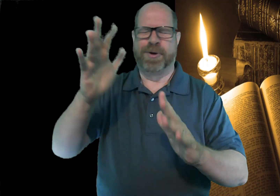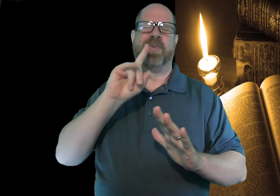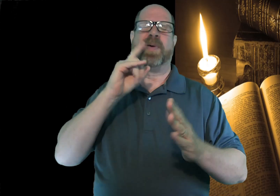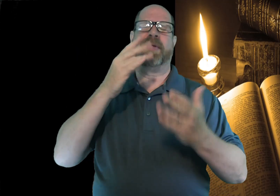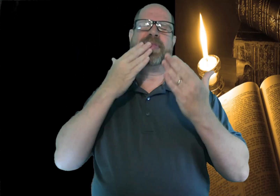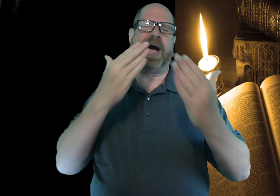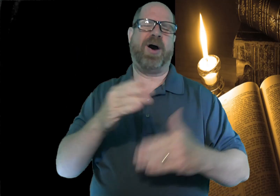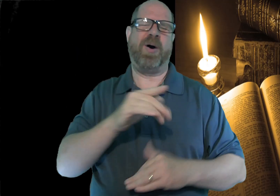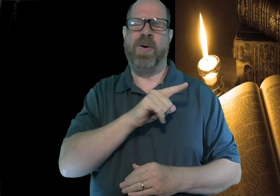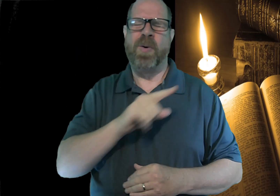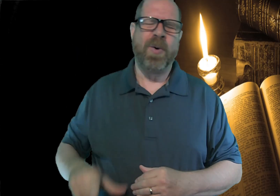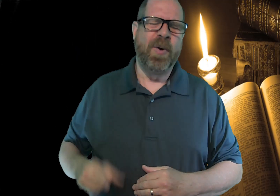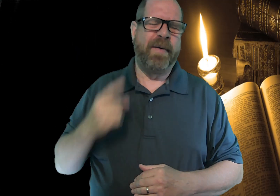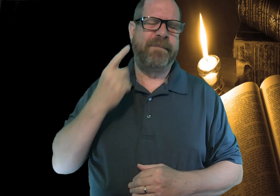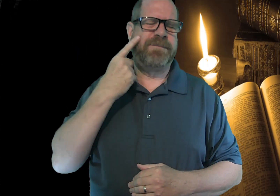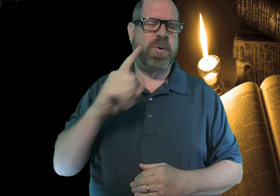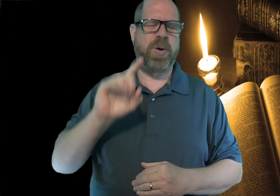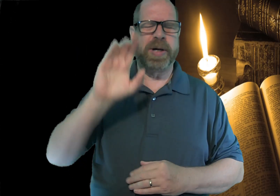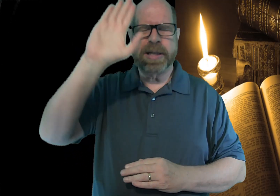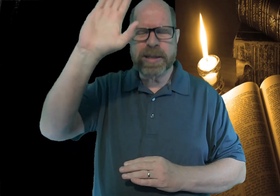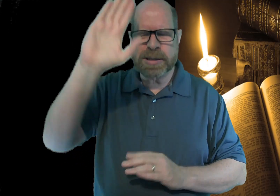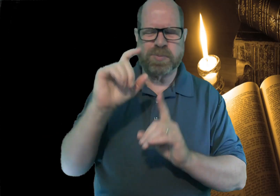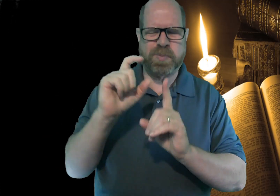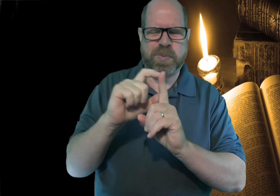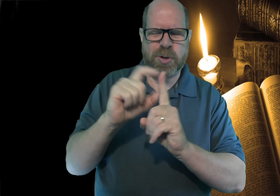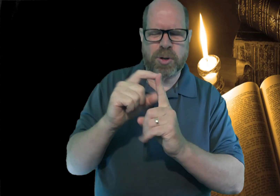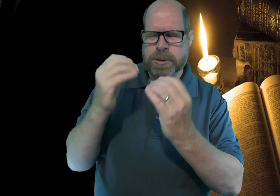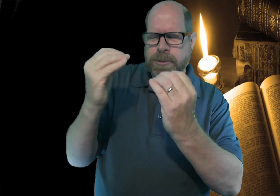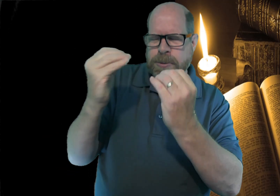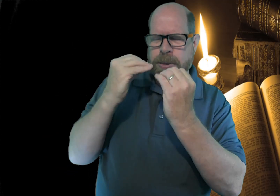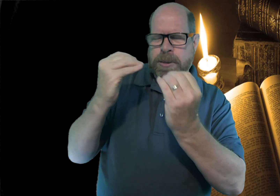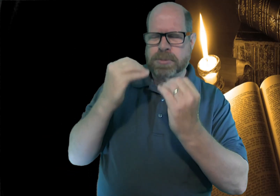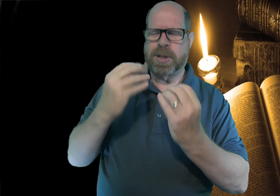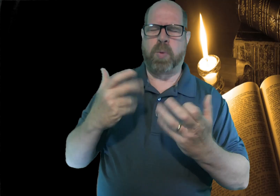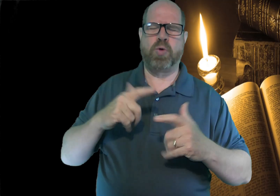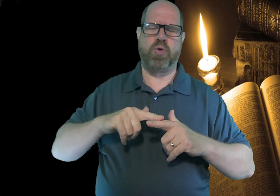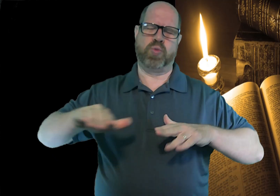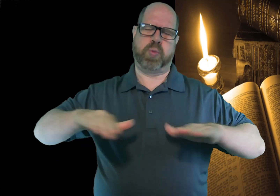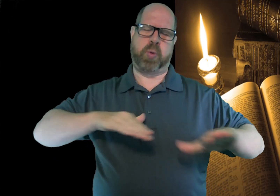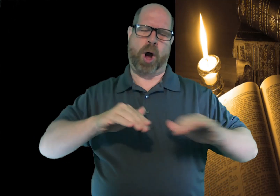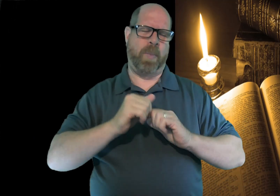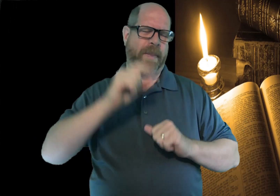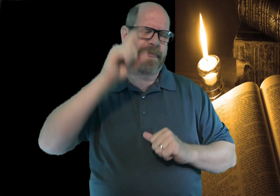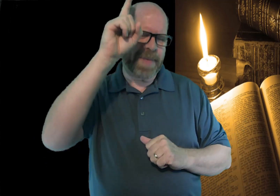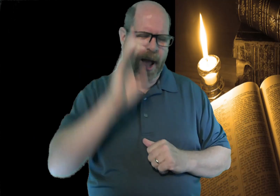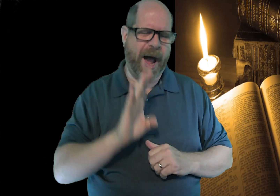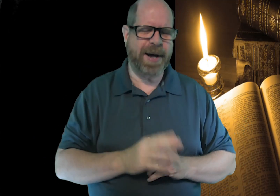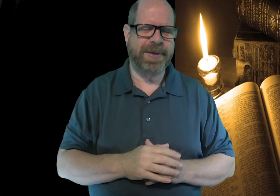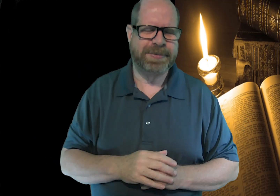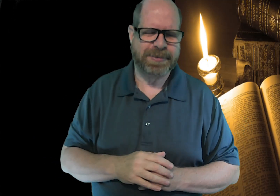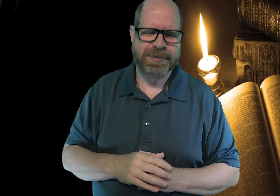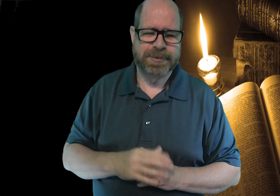Heavenly Father, we thank you, Lord, for your word that you teach us how to walk with you, God.